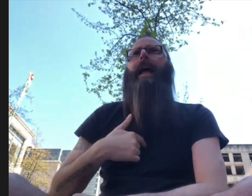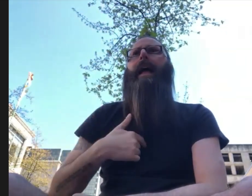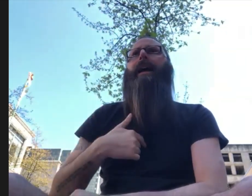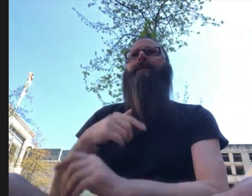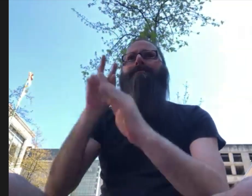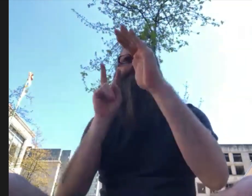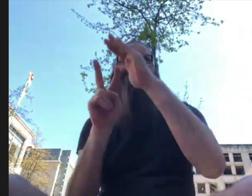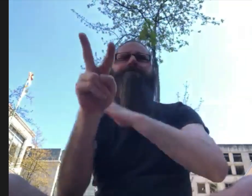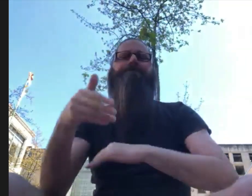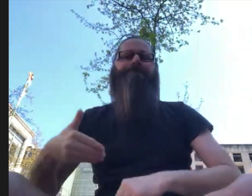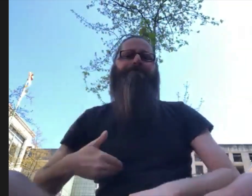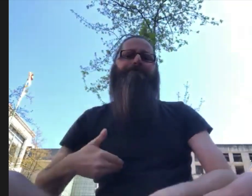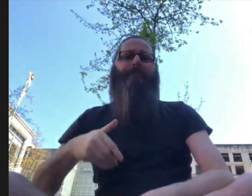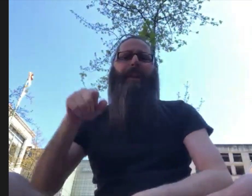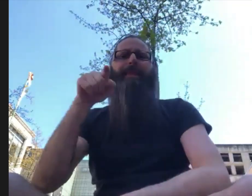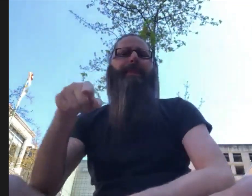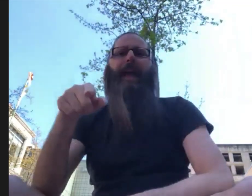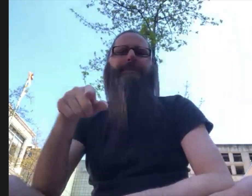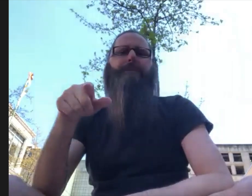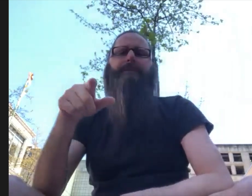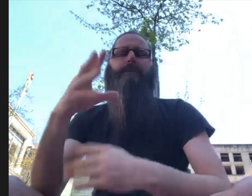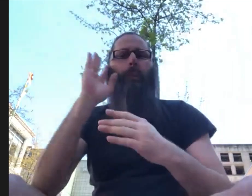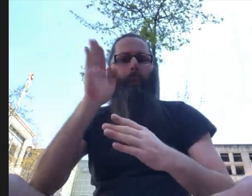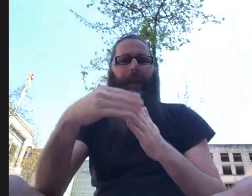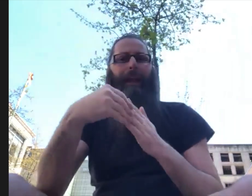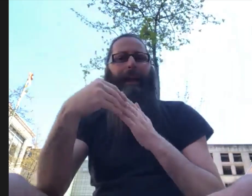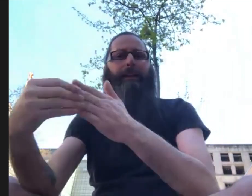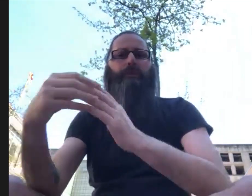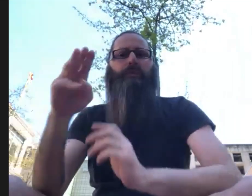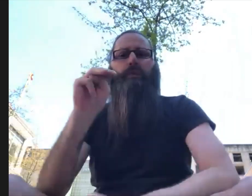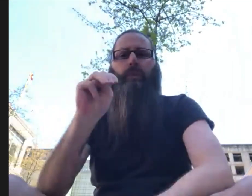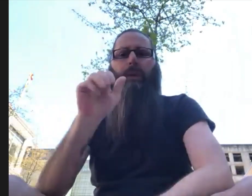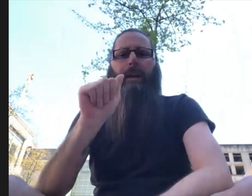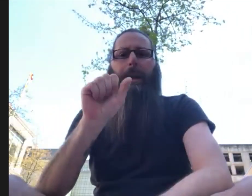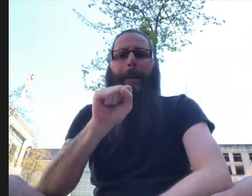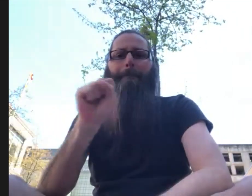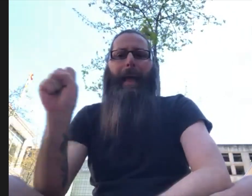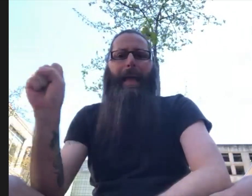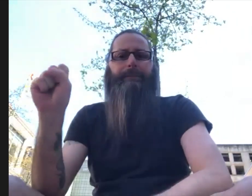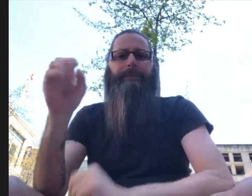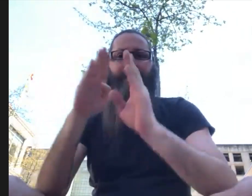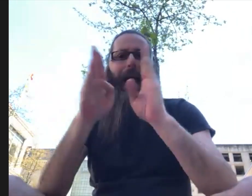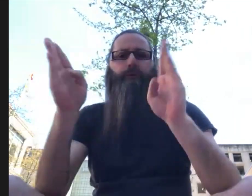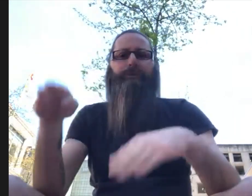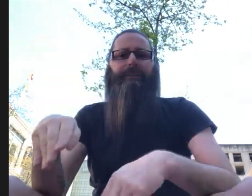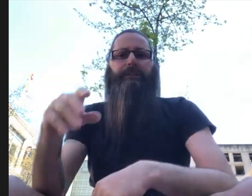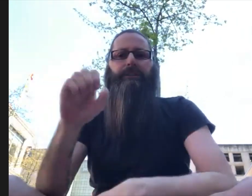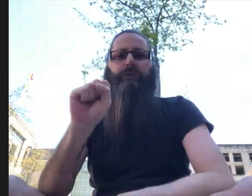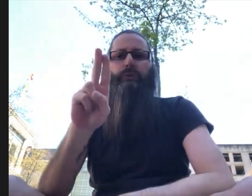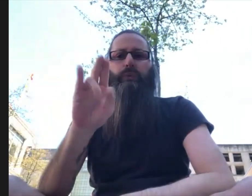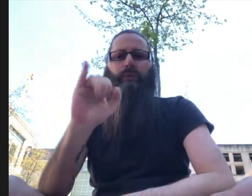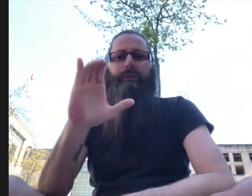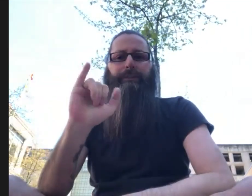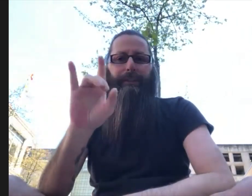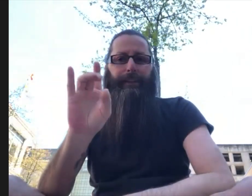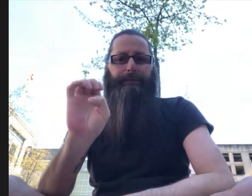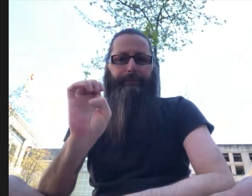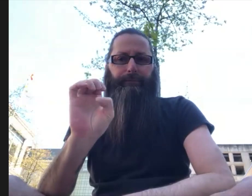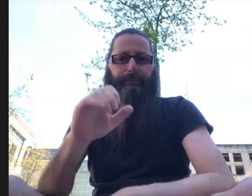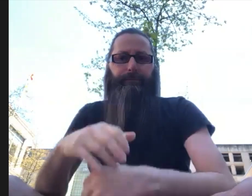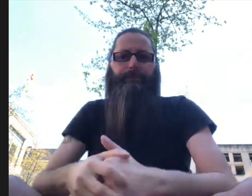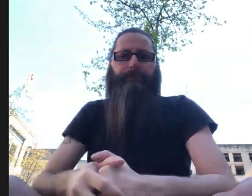this moratorium that people would be able to pay back this back rent, that I would expect would lead to a mass